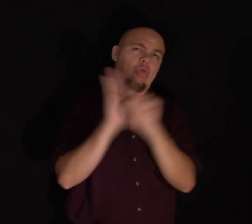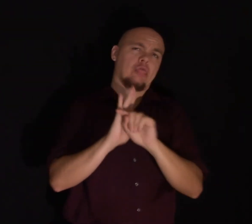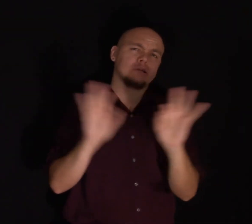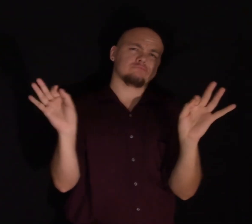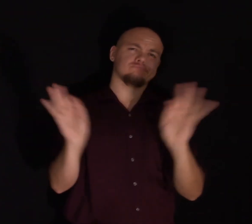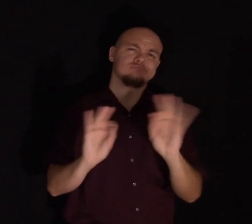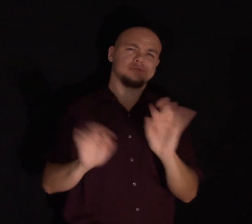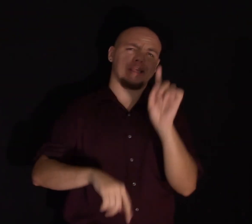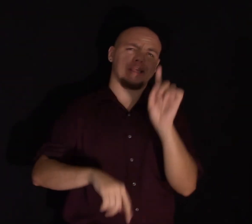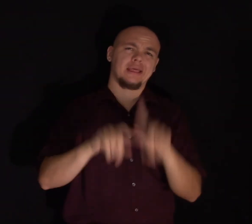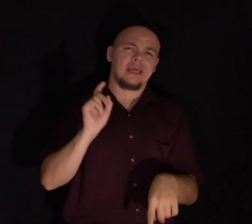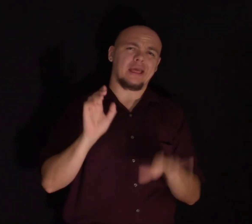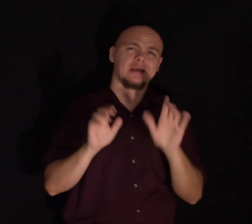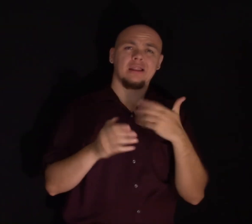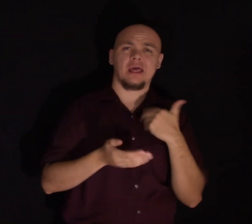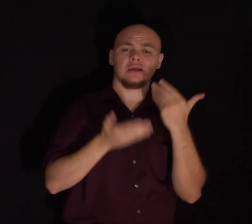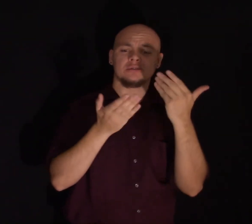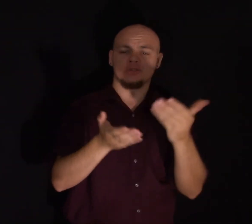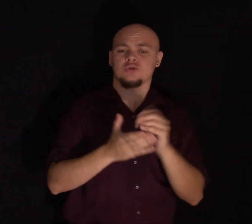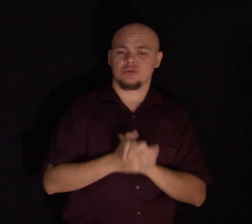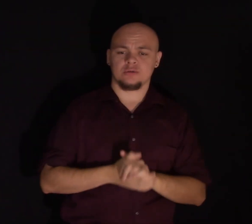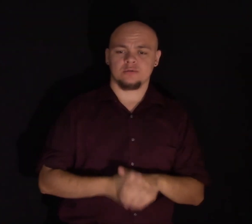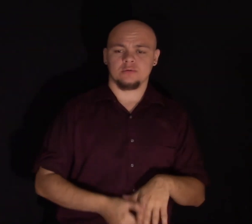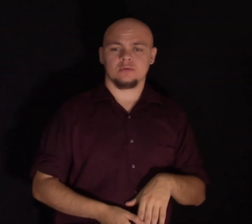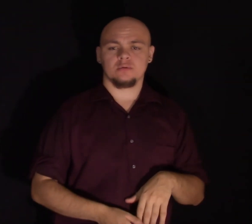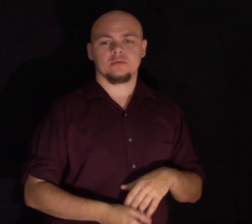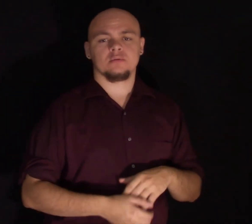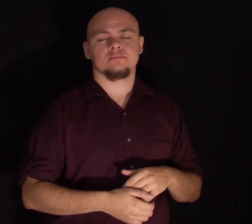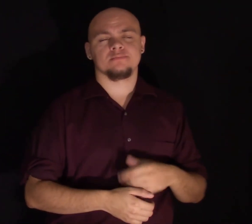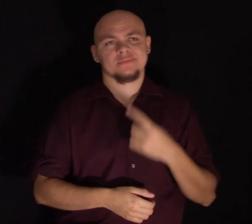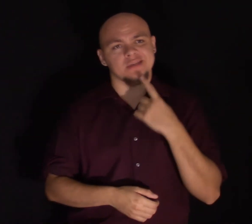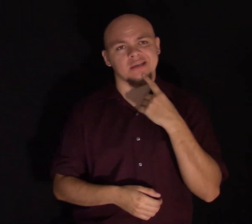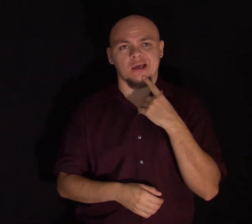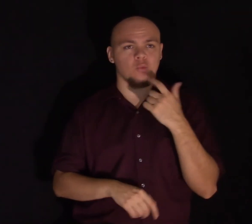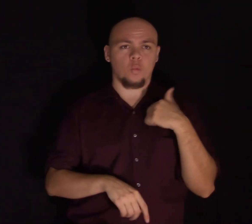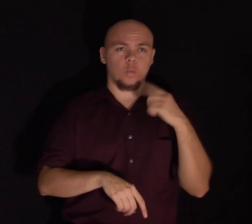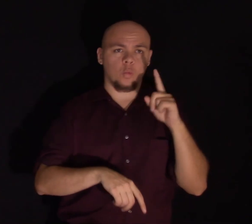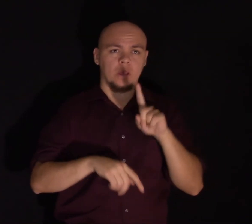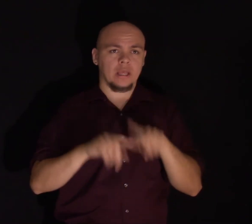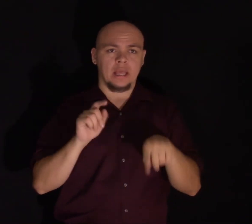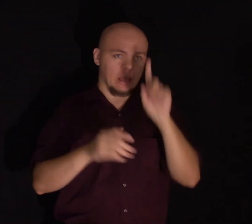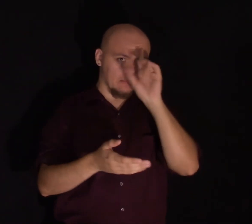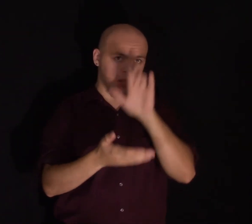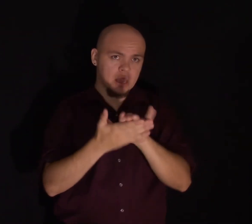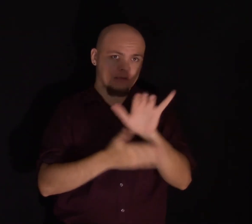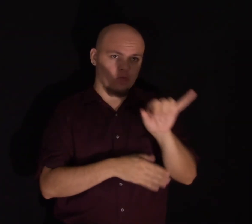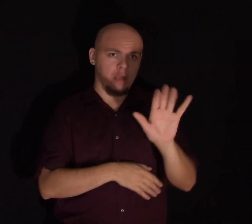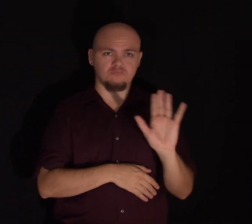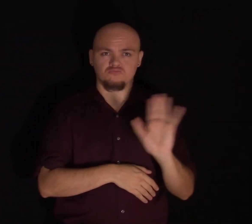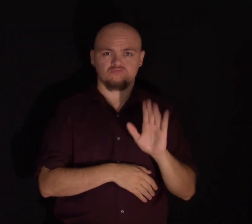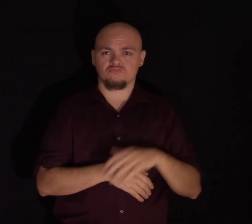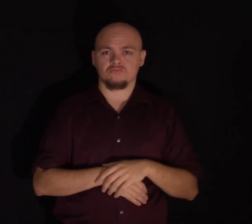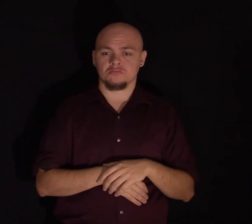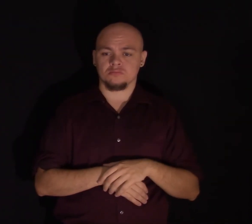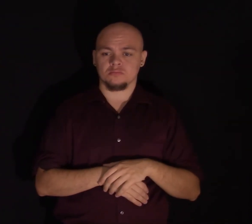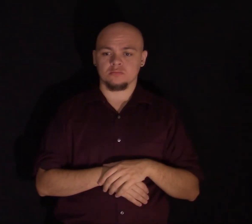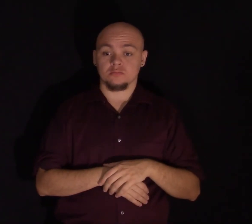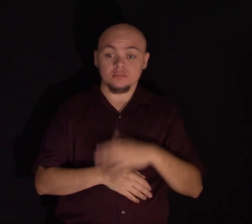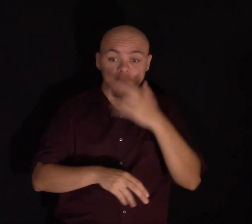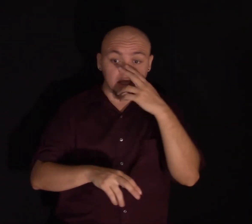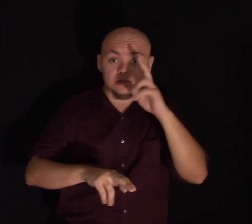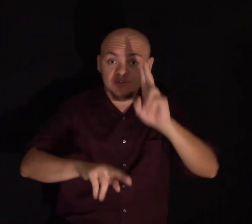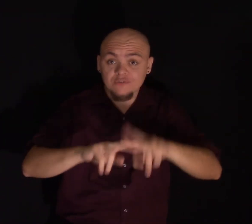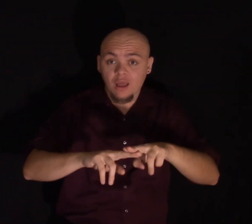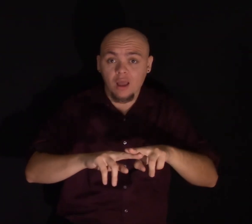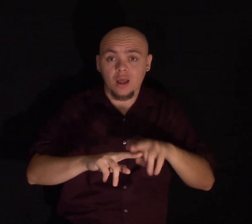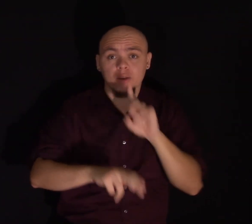when I, when I've suggested that perhaps they just try it, they've come back and they said, we can't believe it. We can't believe it. And it's fun, you know, and it